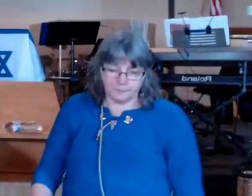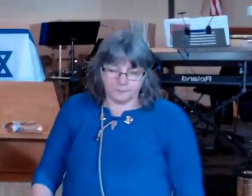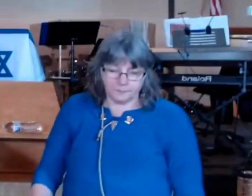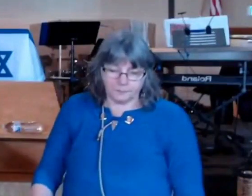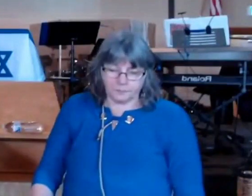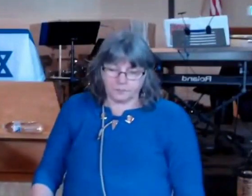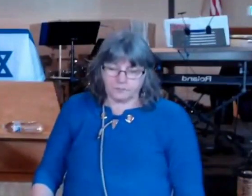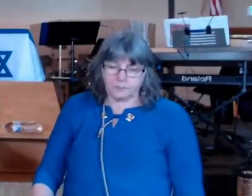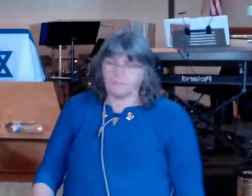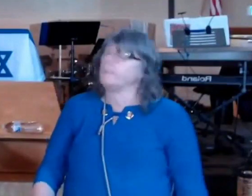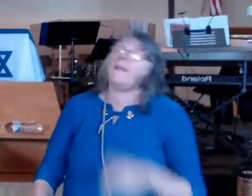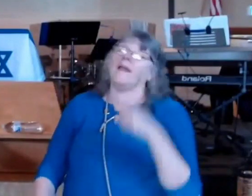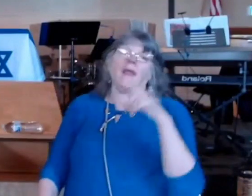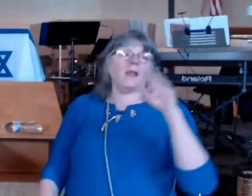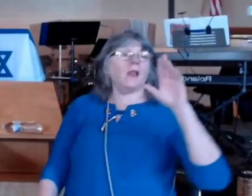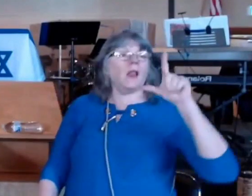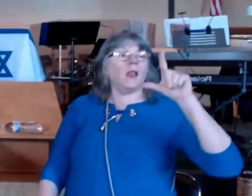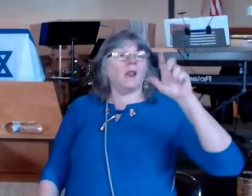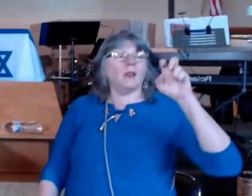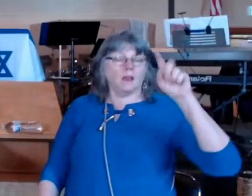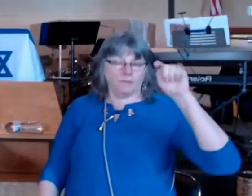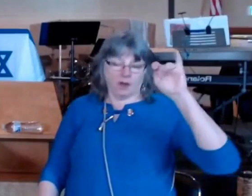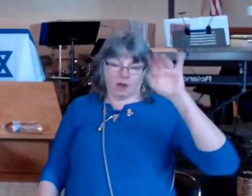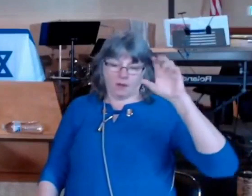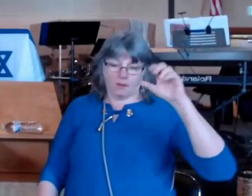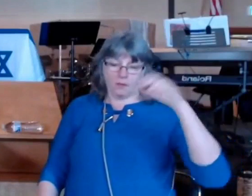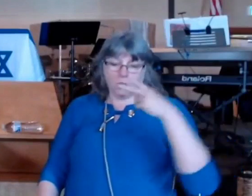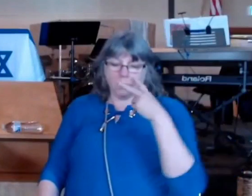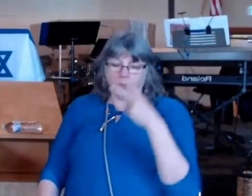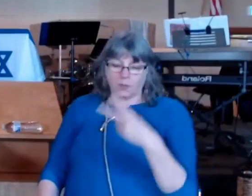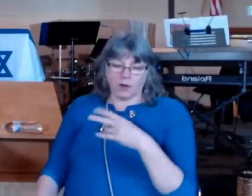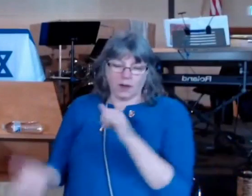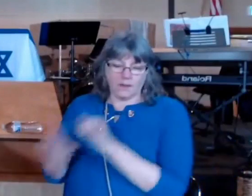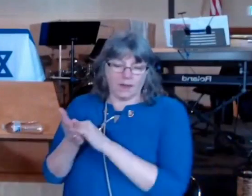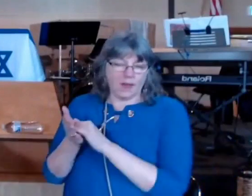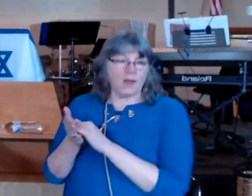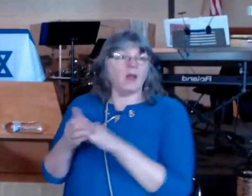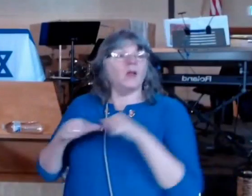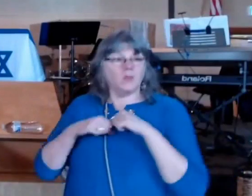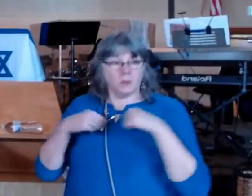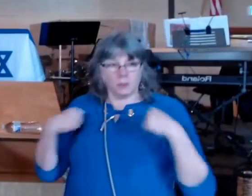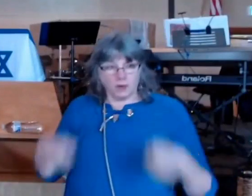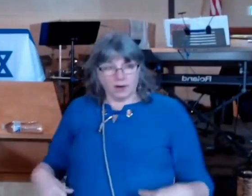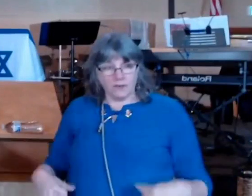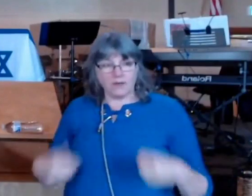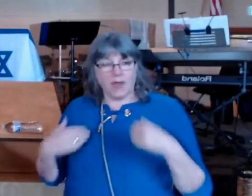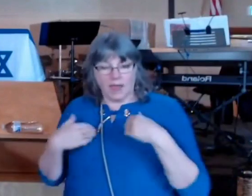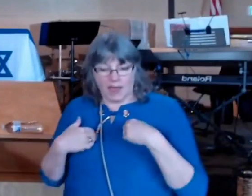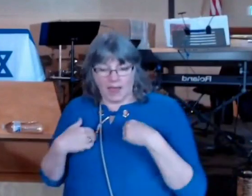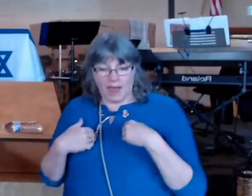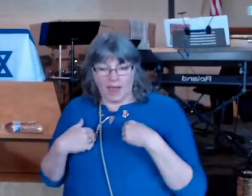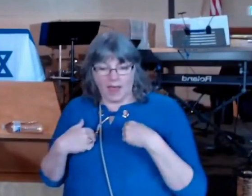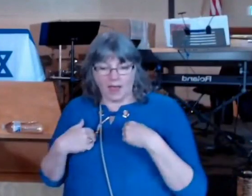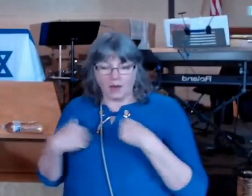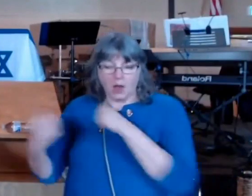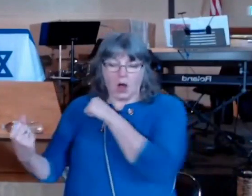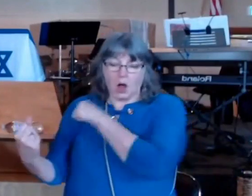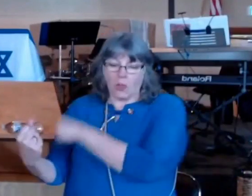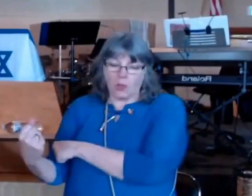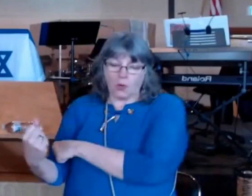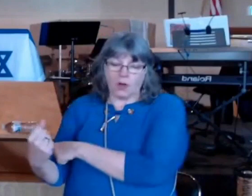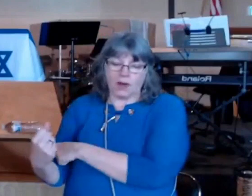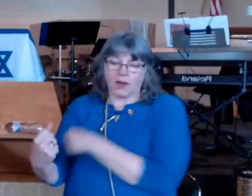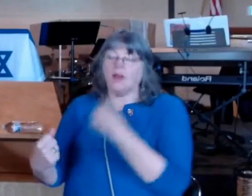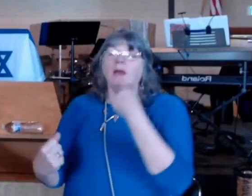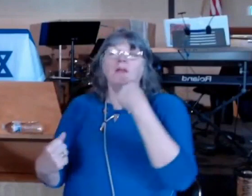in the book of Leviticus we read that the priest was the one who had the